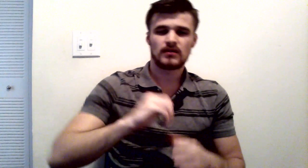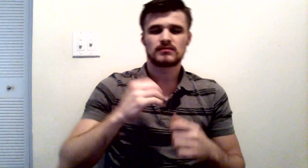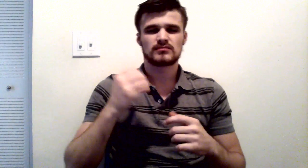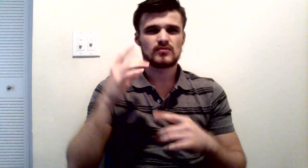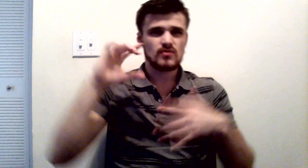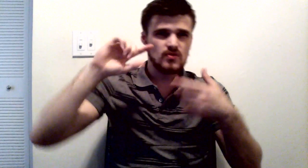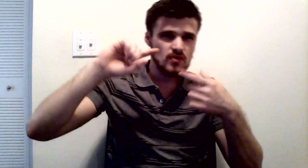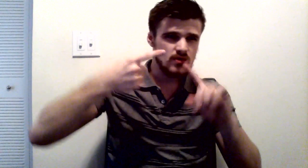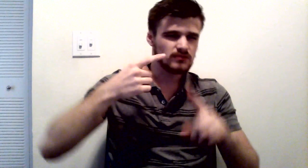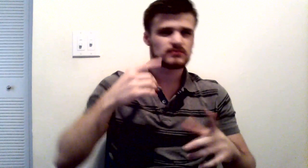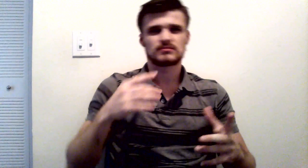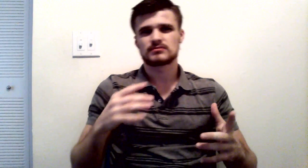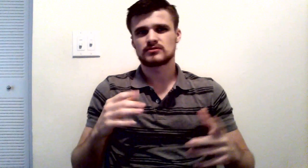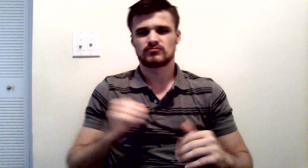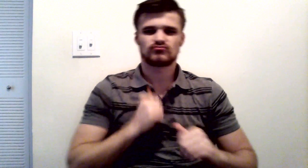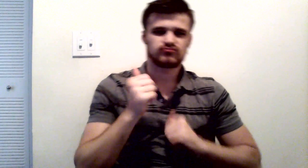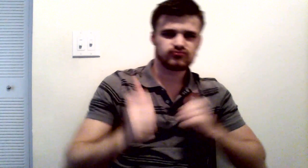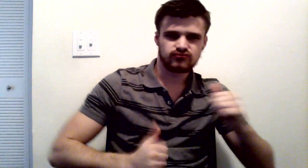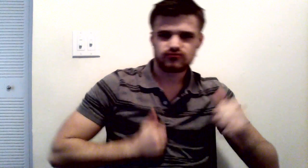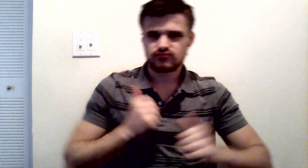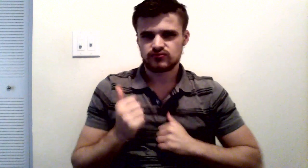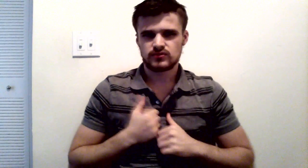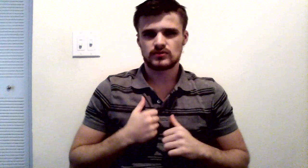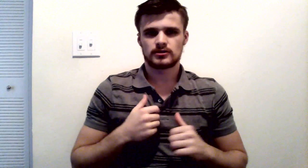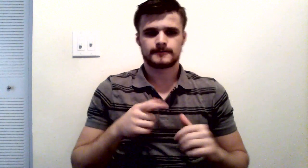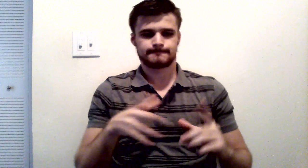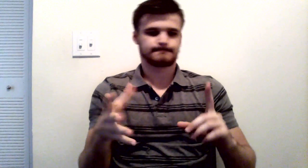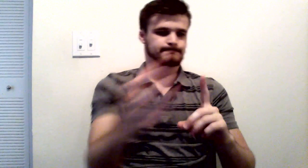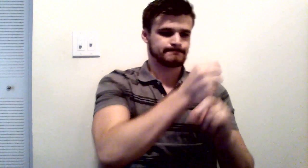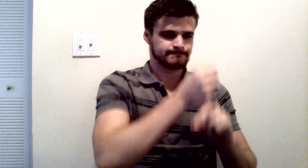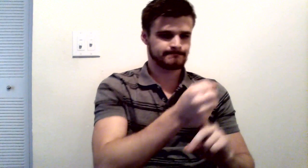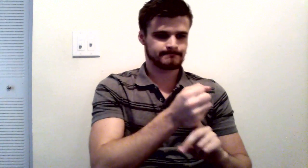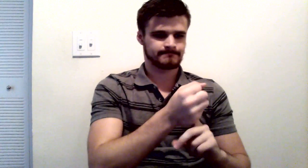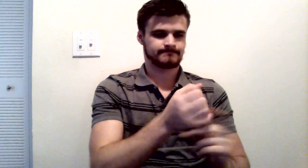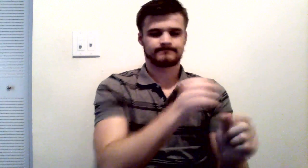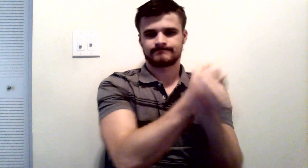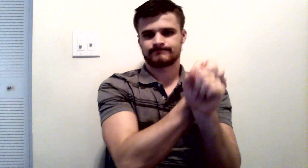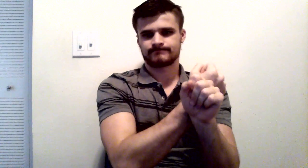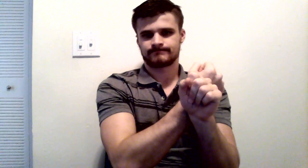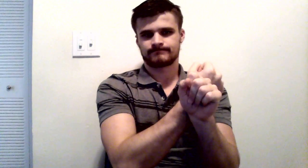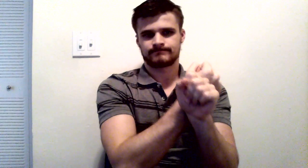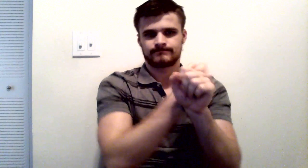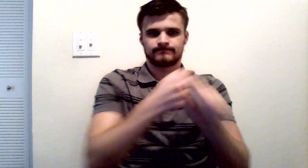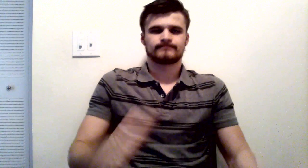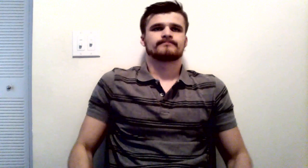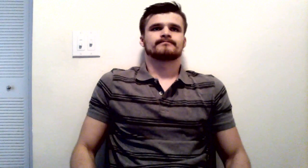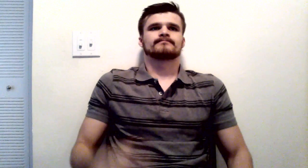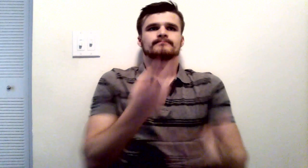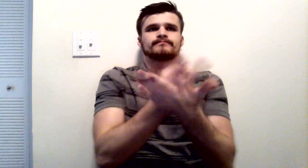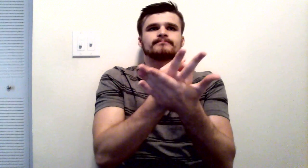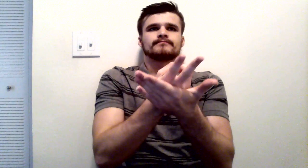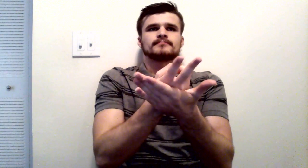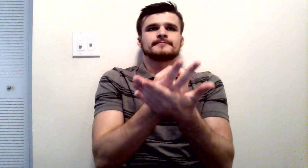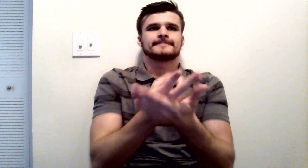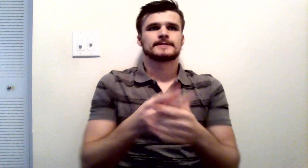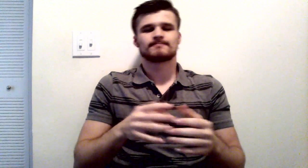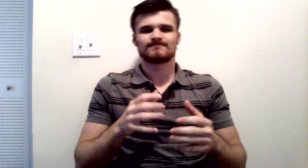But he's unruly, so he's placed in restraint in the hospital bed. And he breaks out of the hospital bed, very